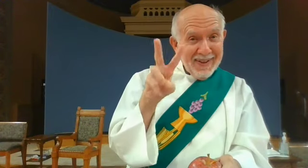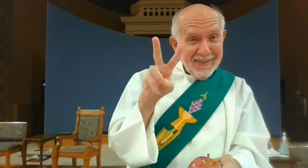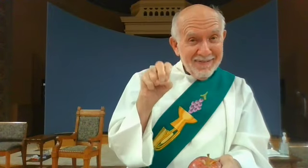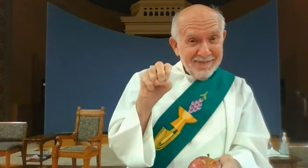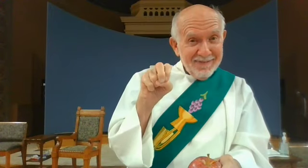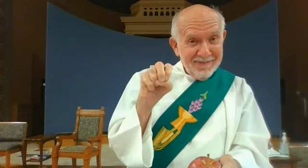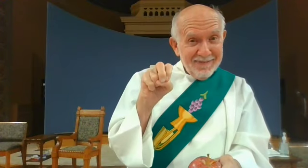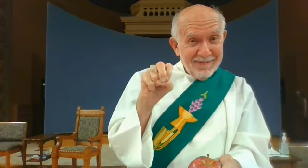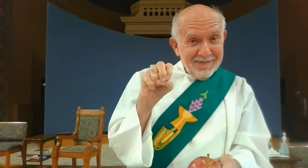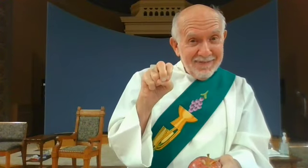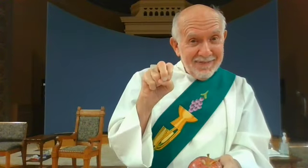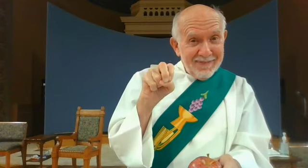Adam and Eve